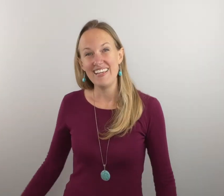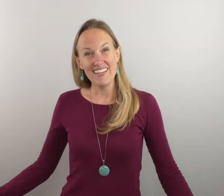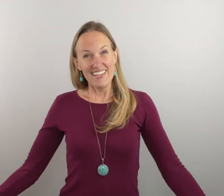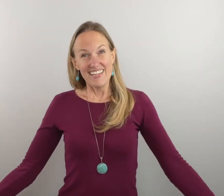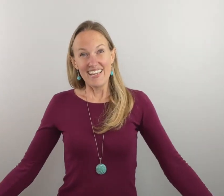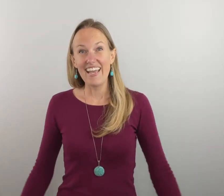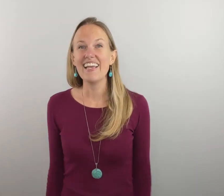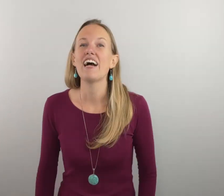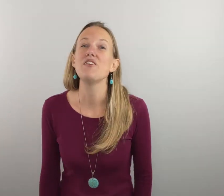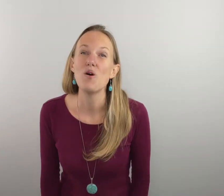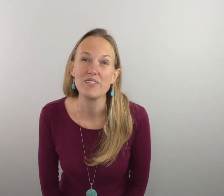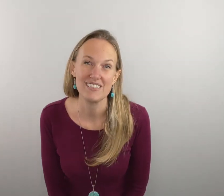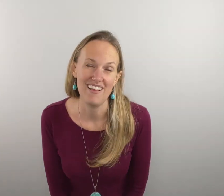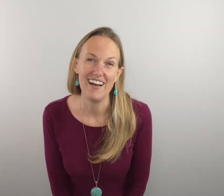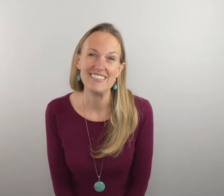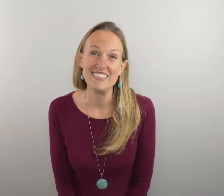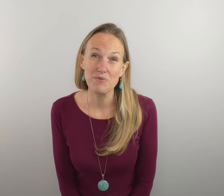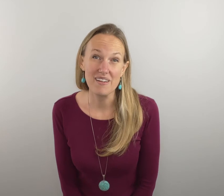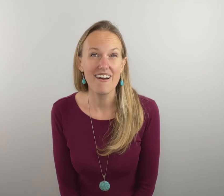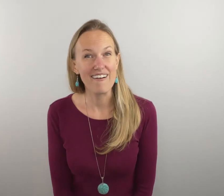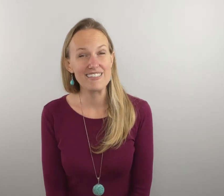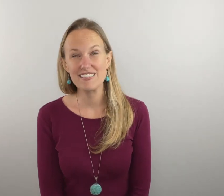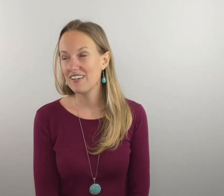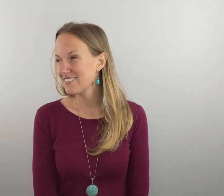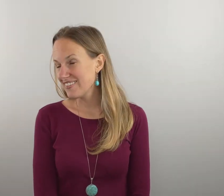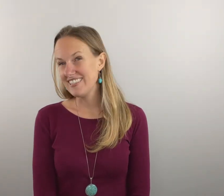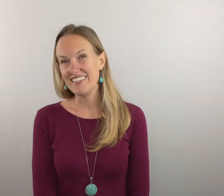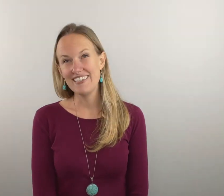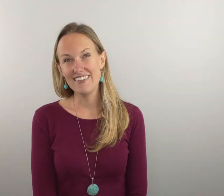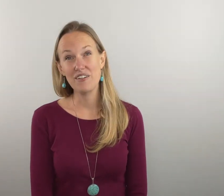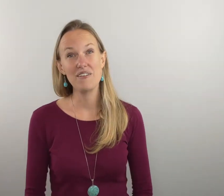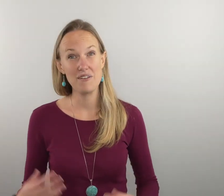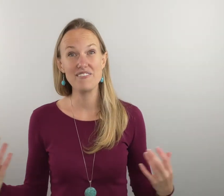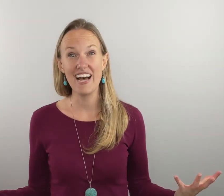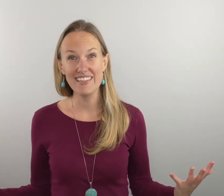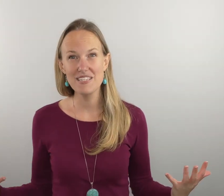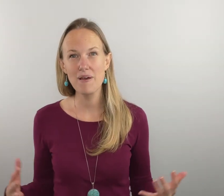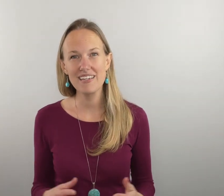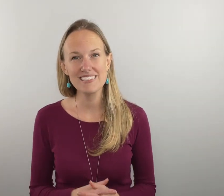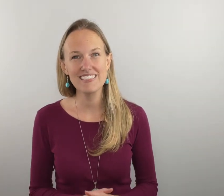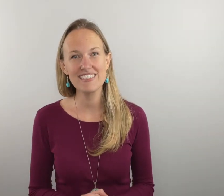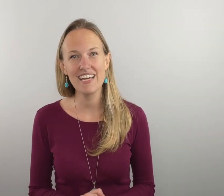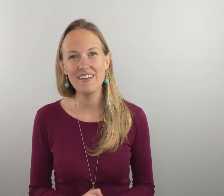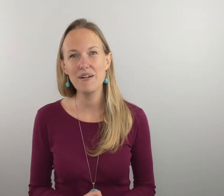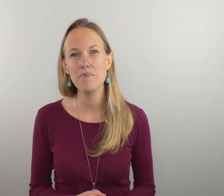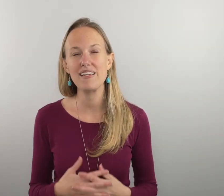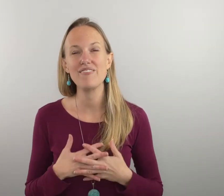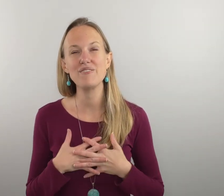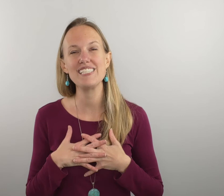okay i know it's a lot it's one of the harder songs we did or we've done this past year together but if you just